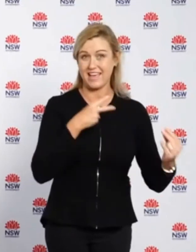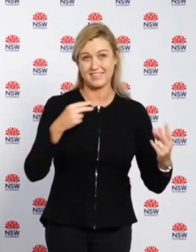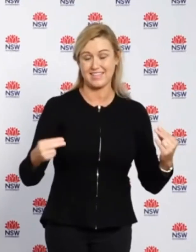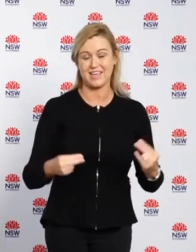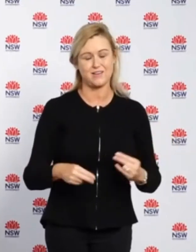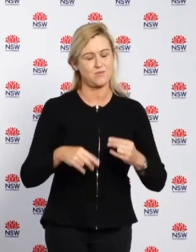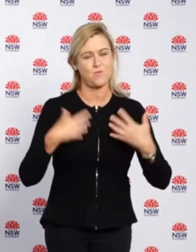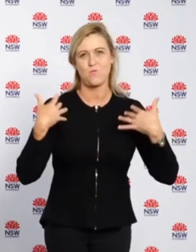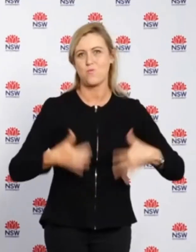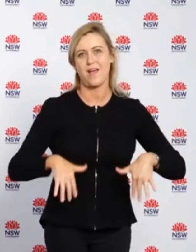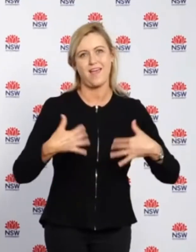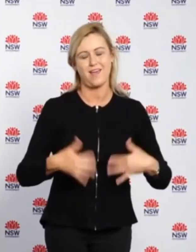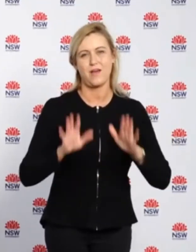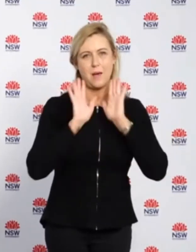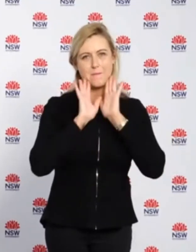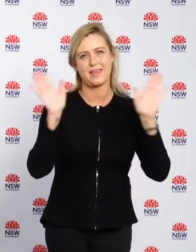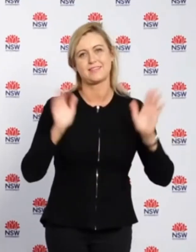is really a remarkable achievement.